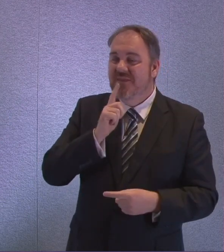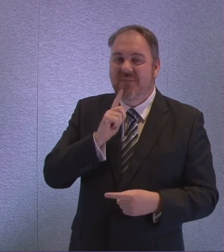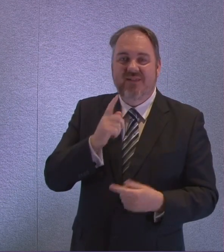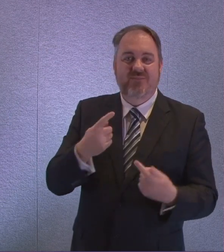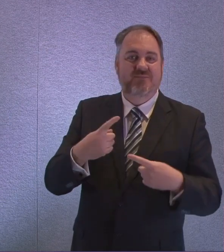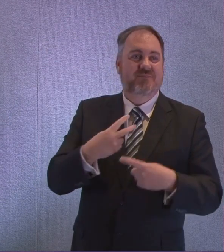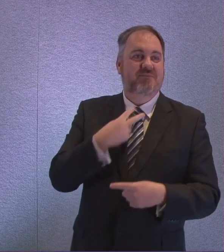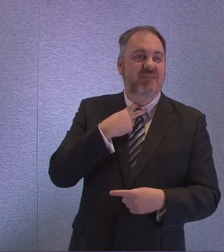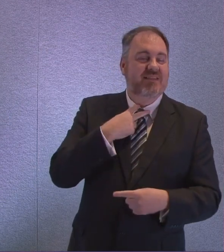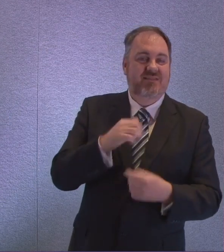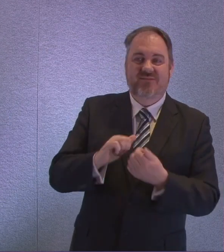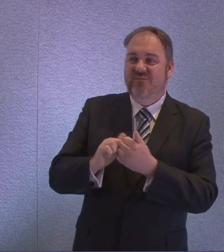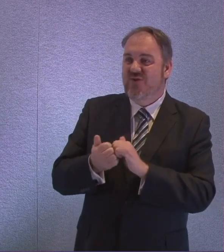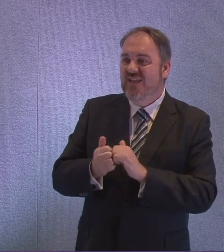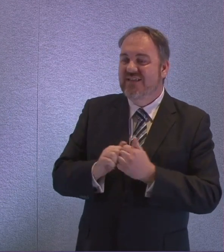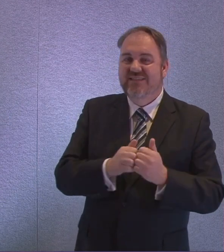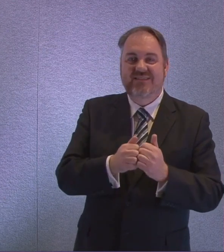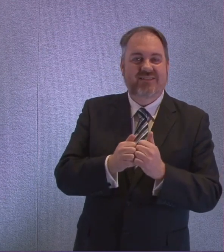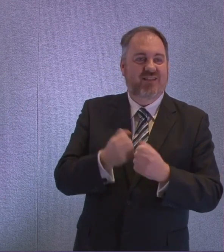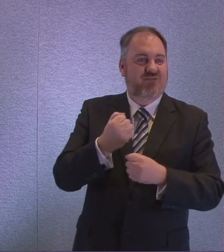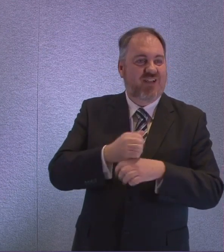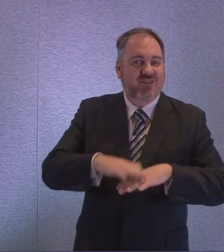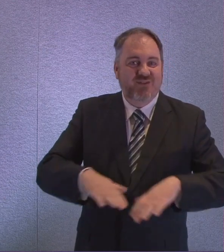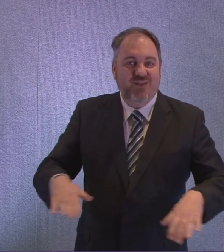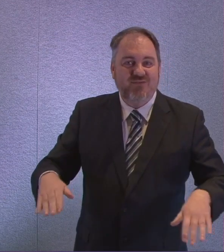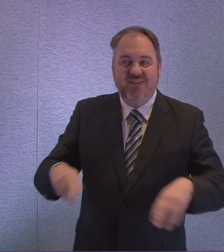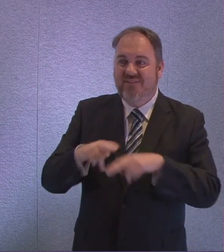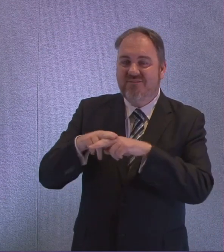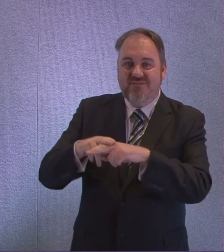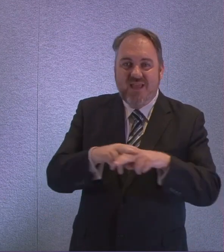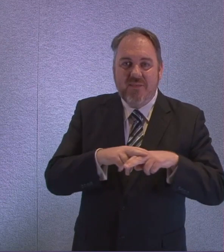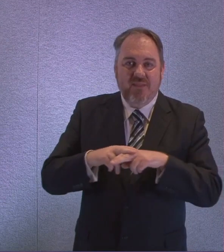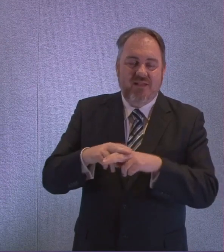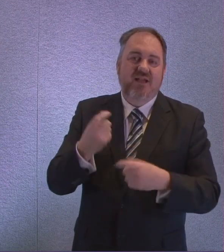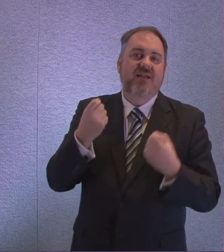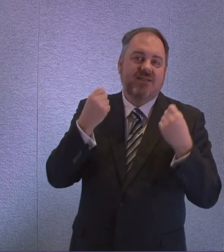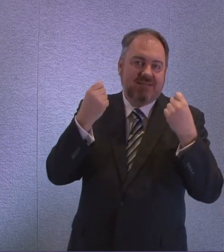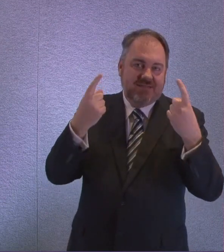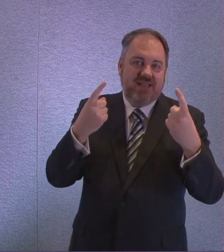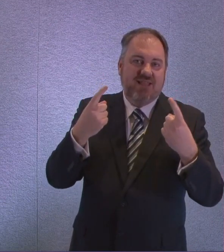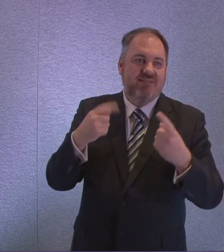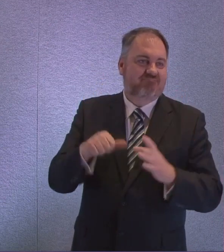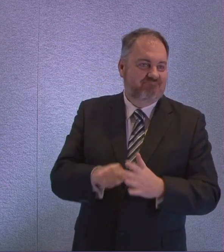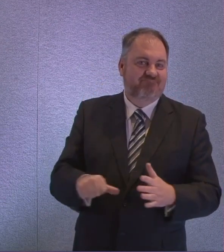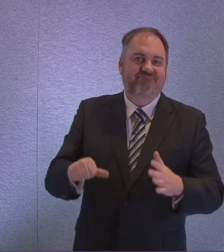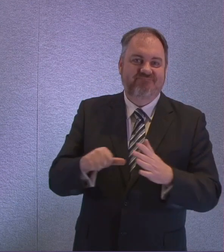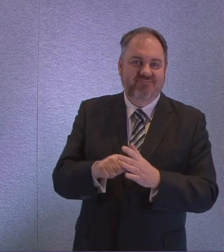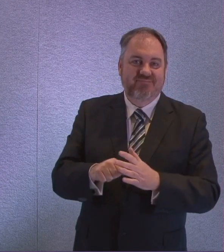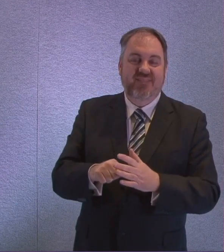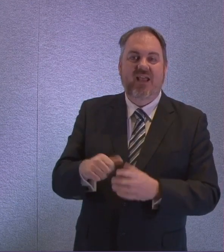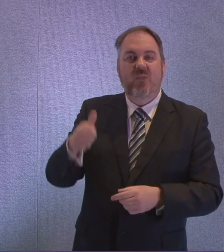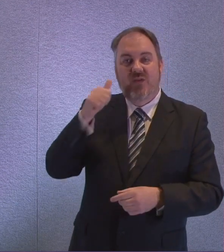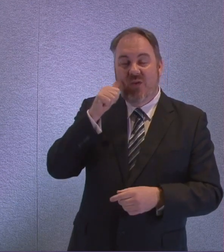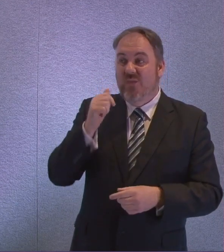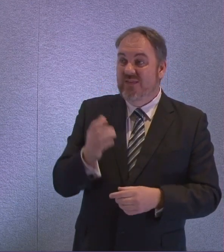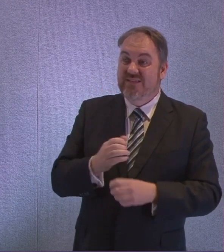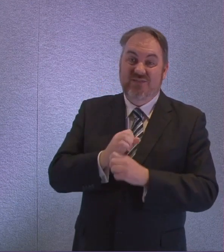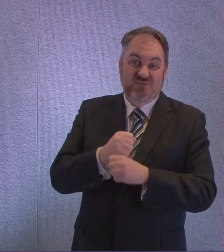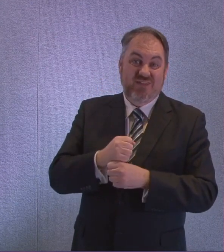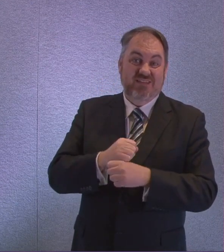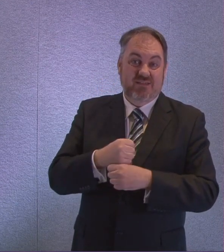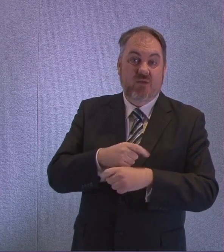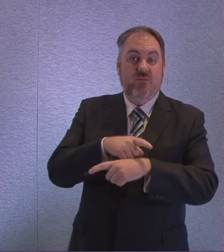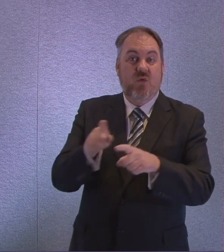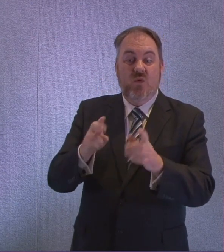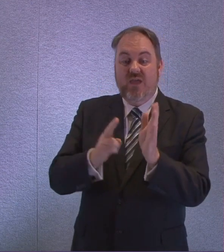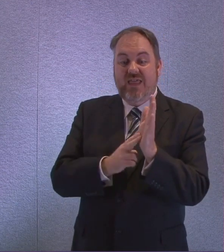used to seeing family members grandkids grandparents but also the additional burdens and challenges and stresses that are on our frontline